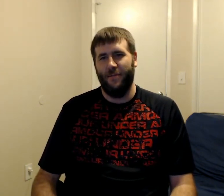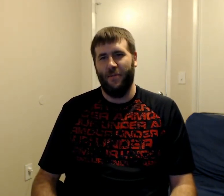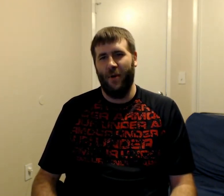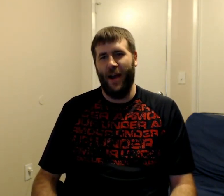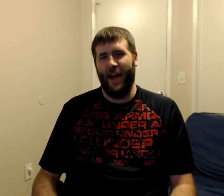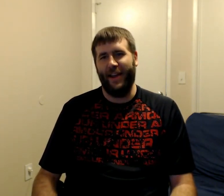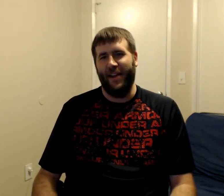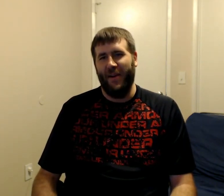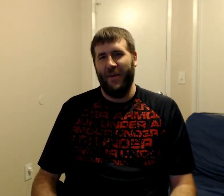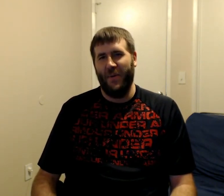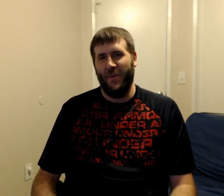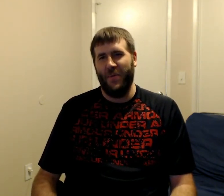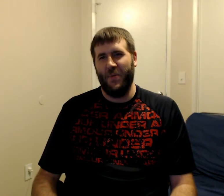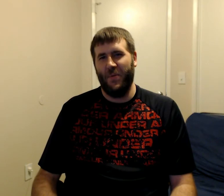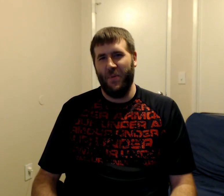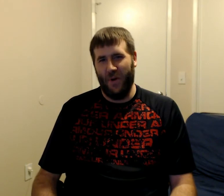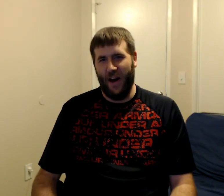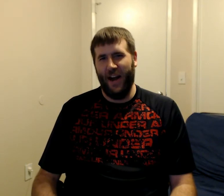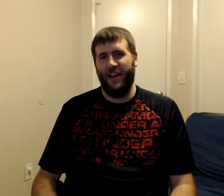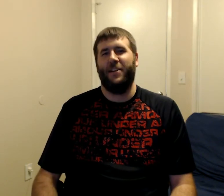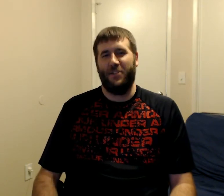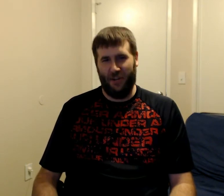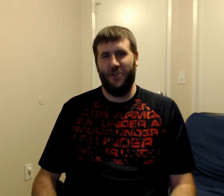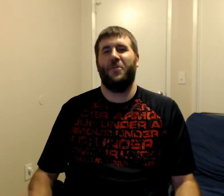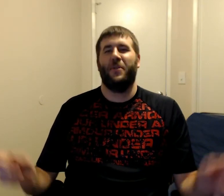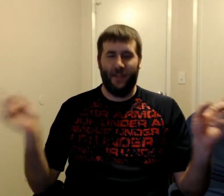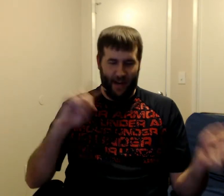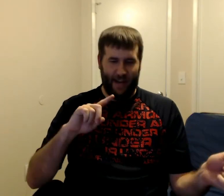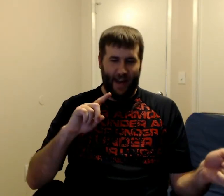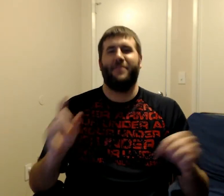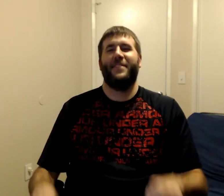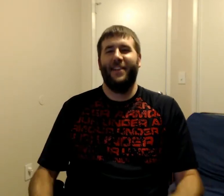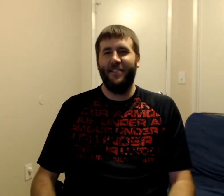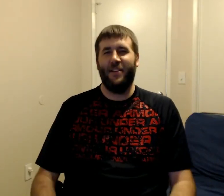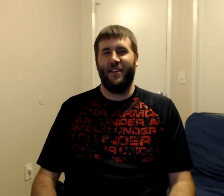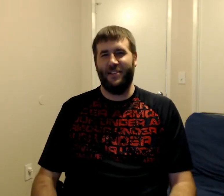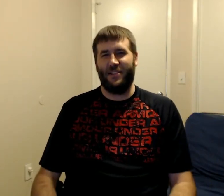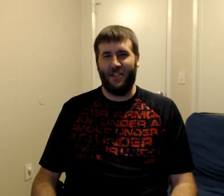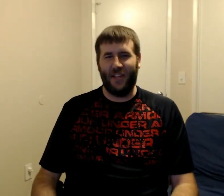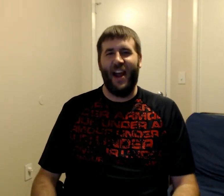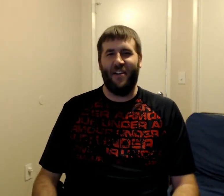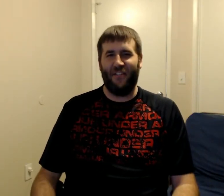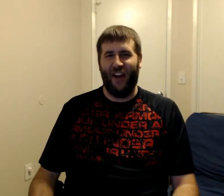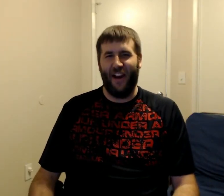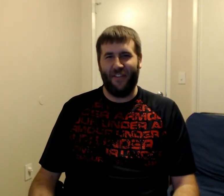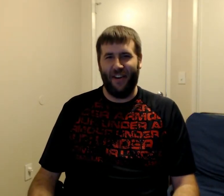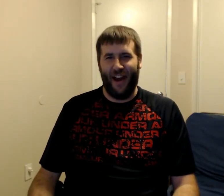Wait, one, two, kick out. Standard fare for now.